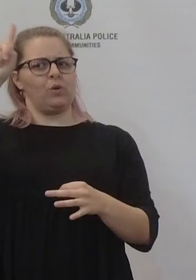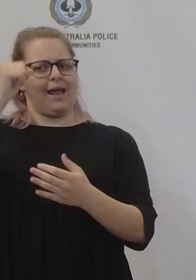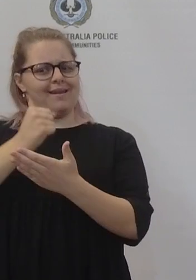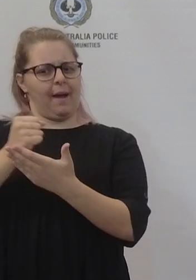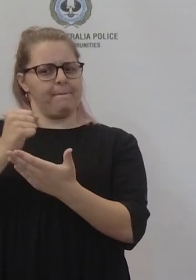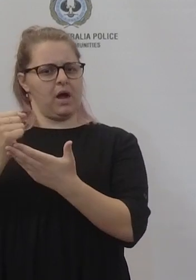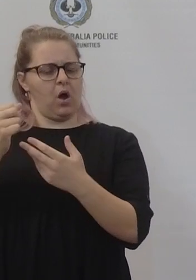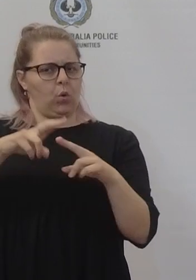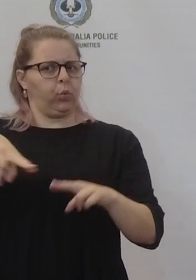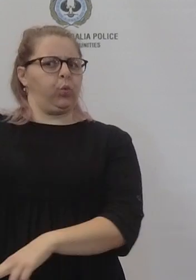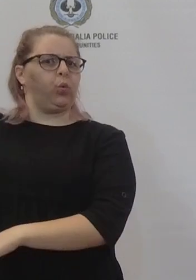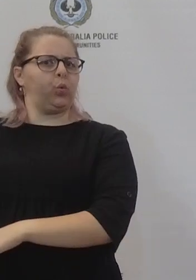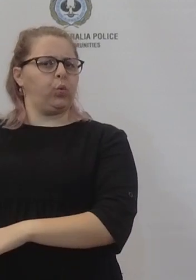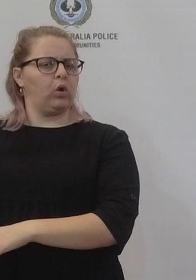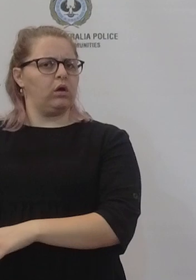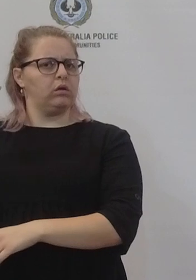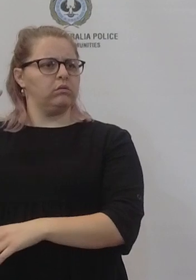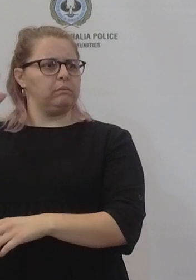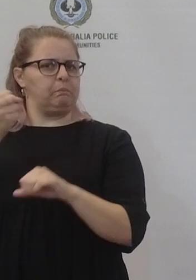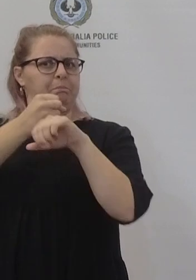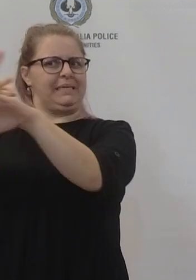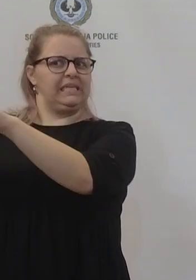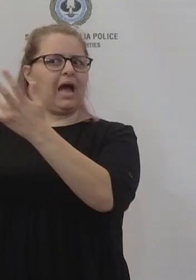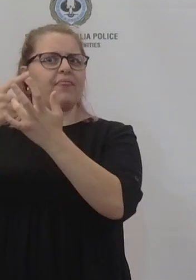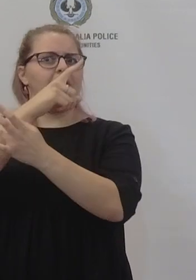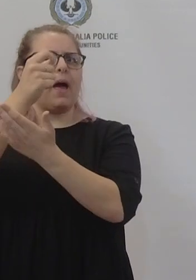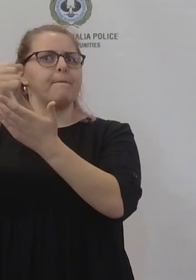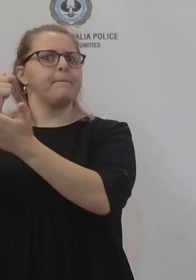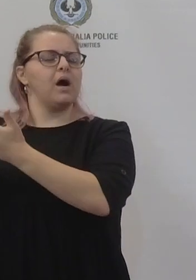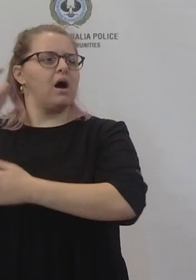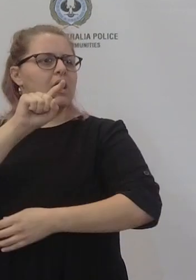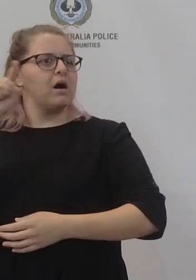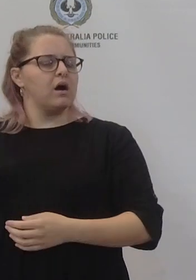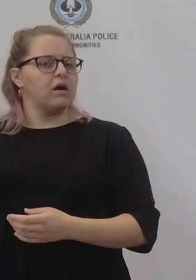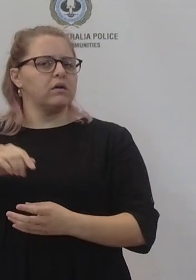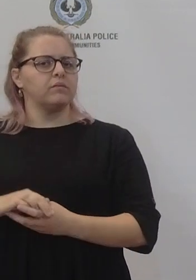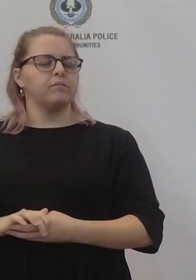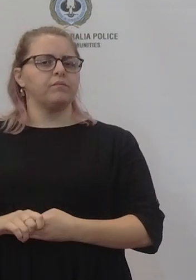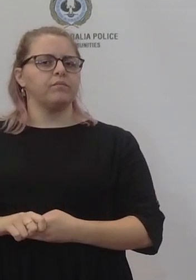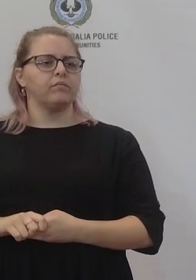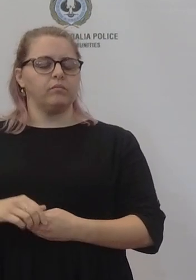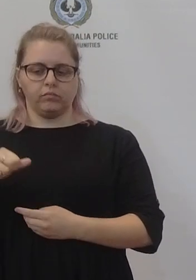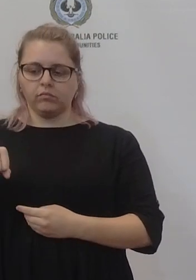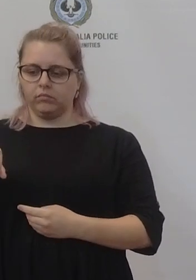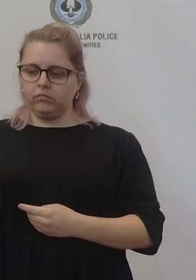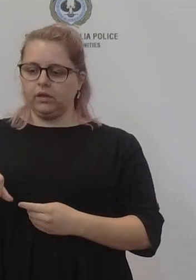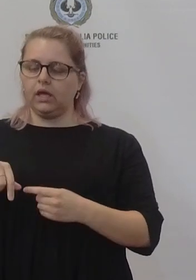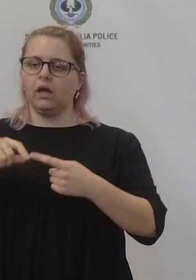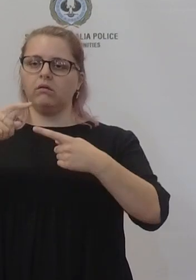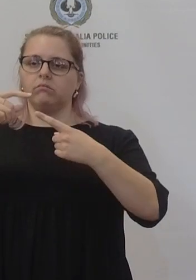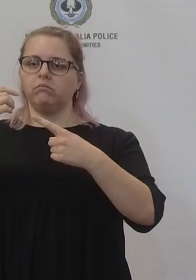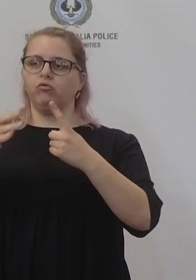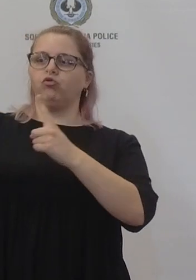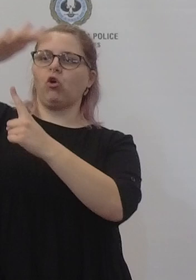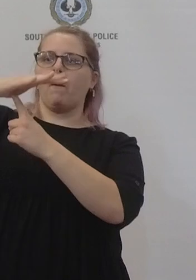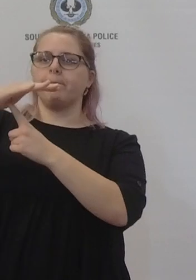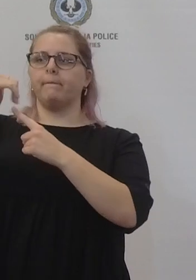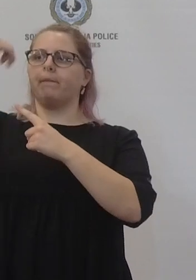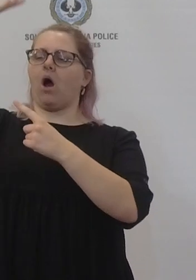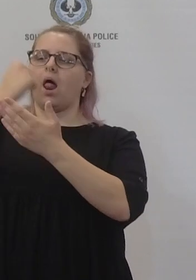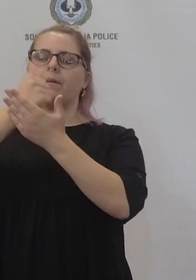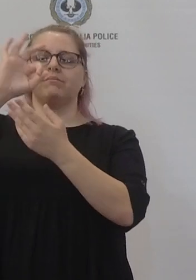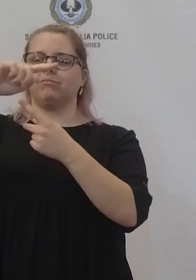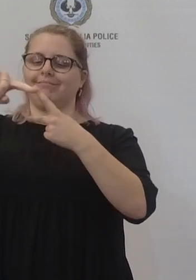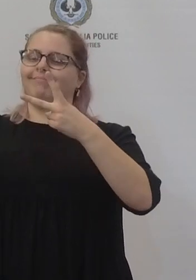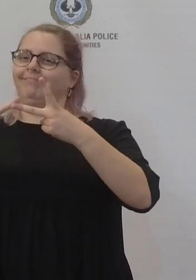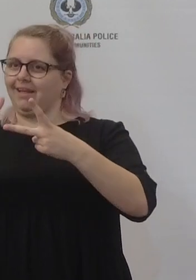yes well i did have a quick look at this and that's what my media team said when they pulled out the numbers so i think this is our second highest yes can i ask you about the